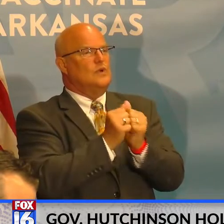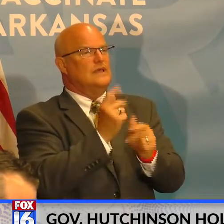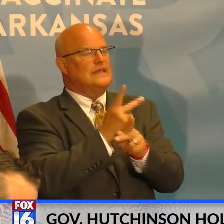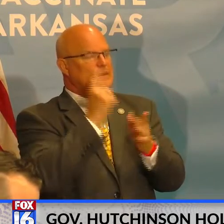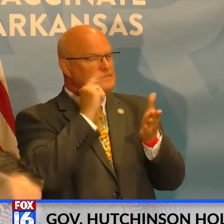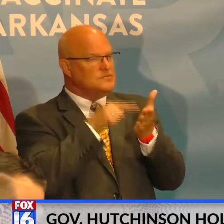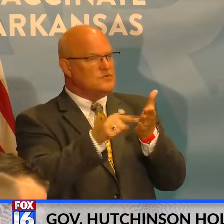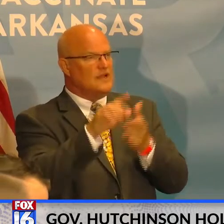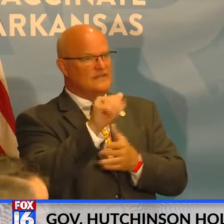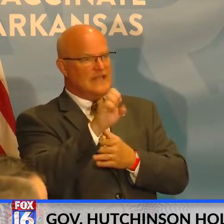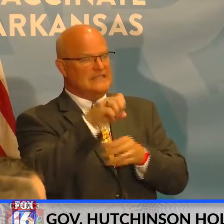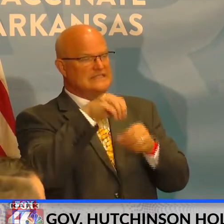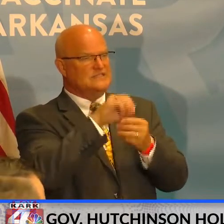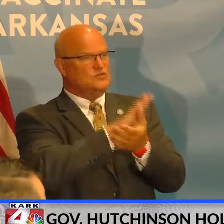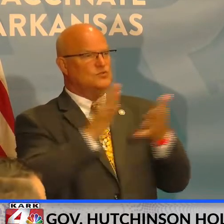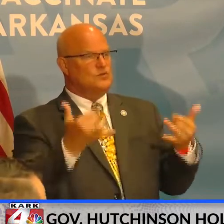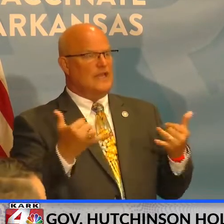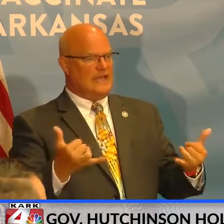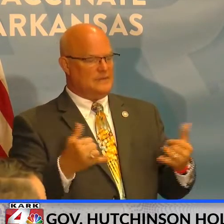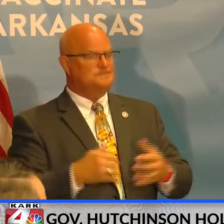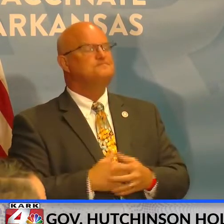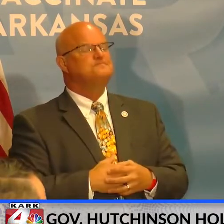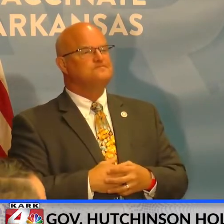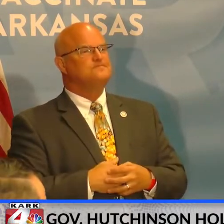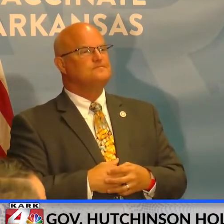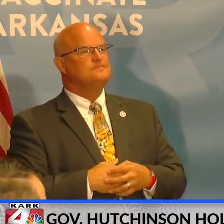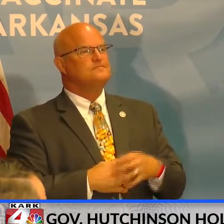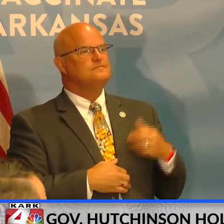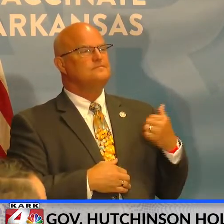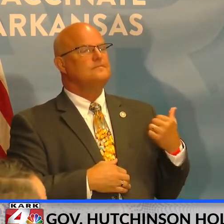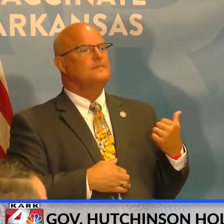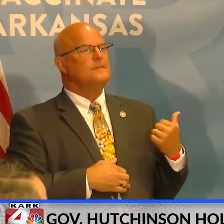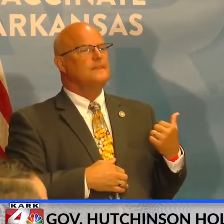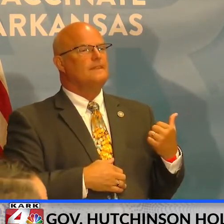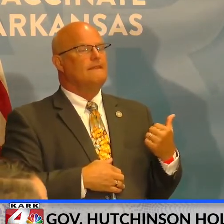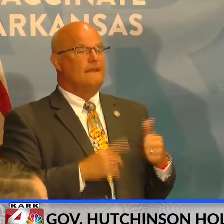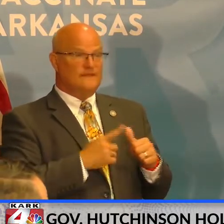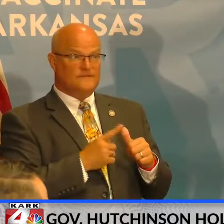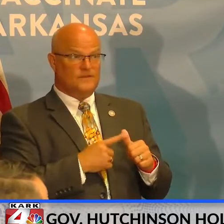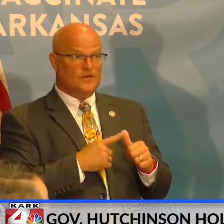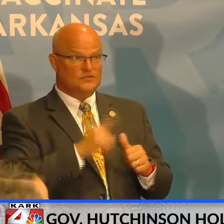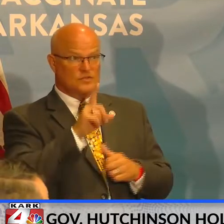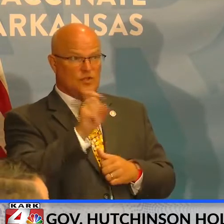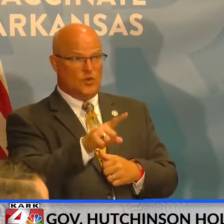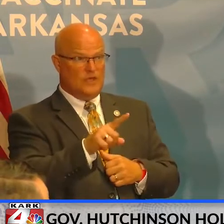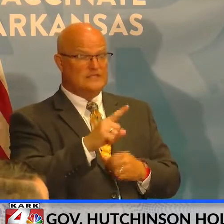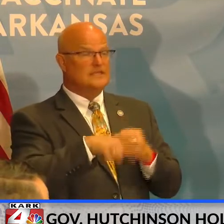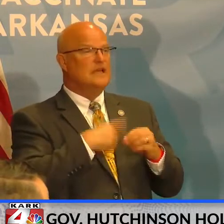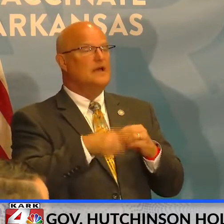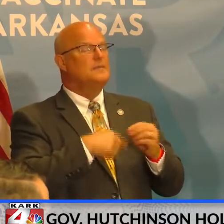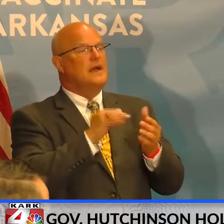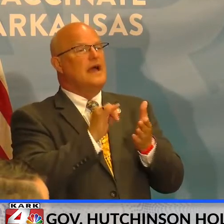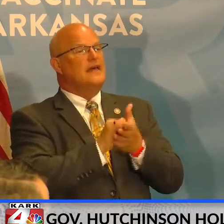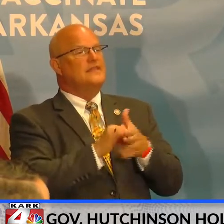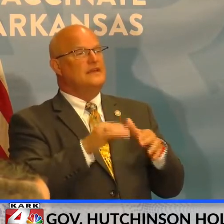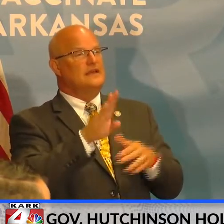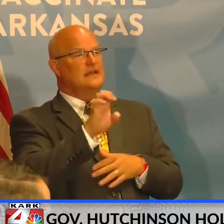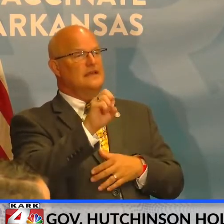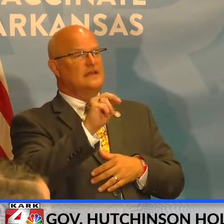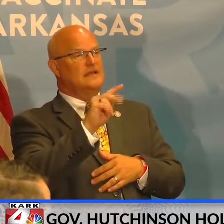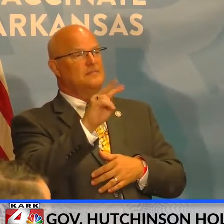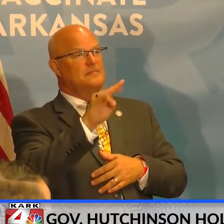track of cases in schools right now? Uh, first on the question in reference to the Bentonville